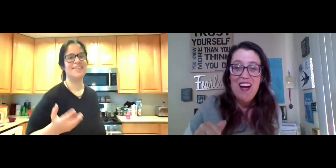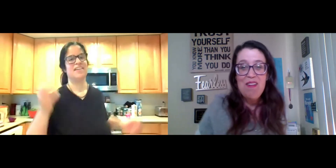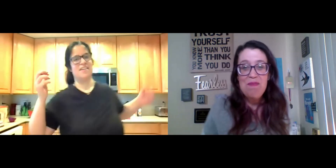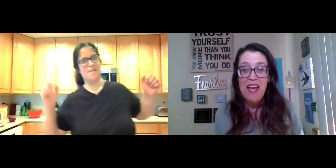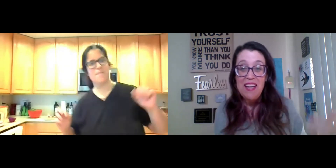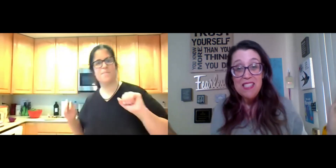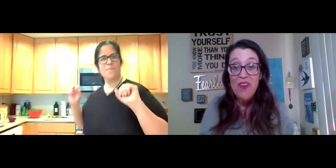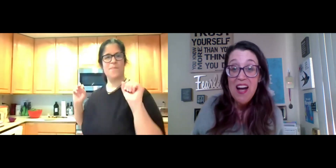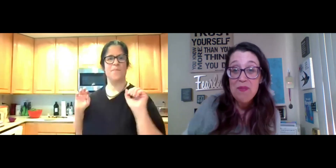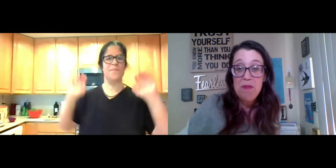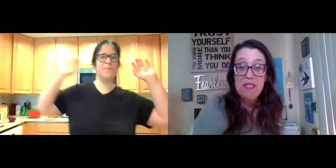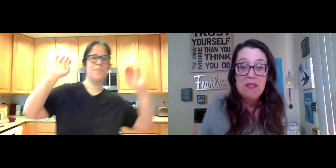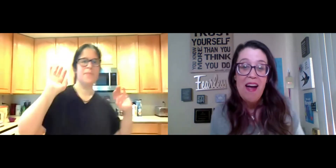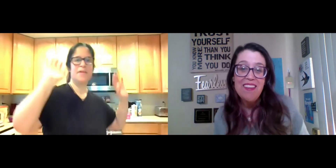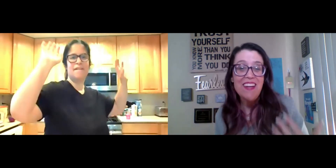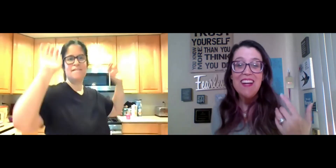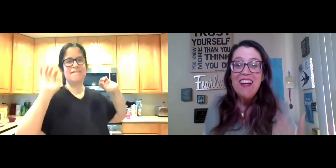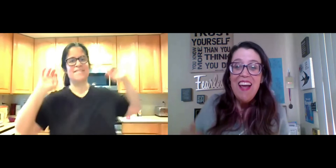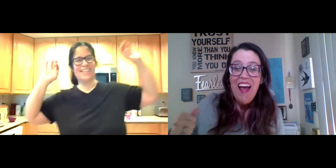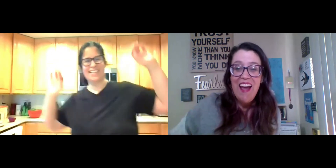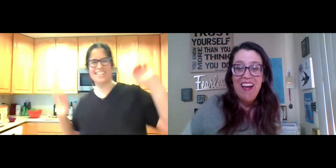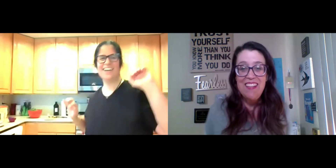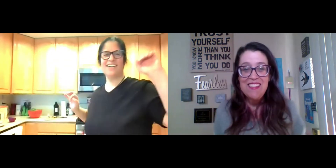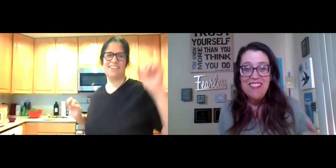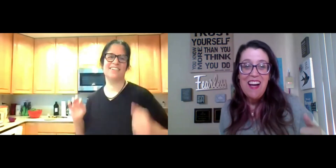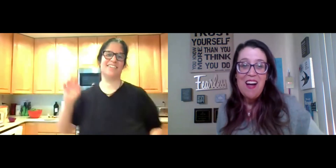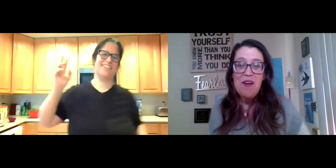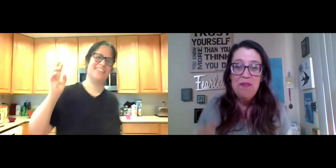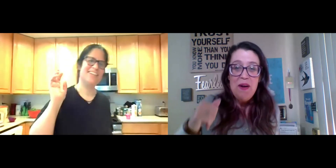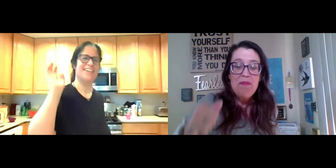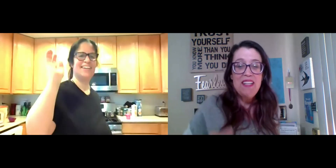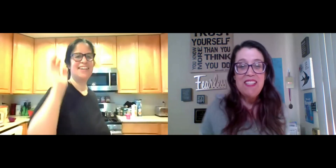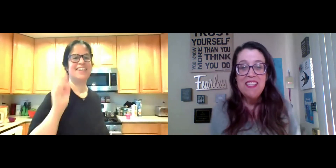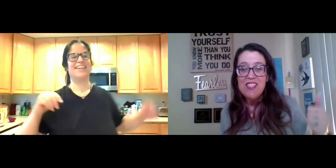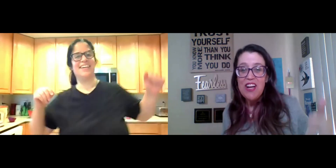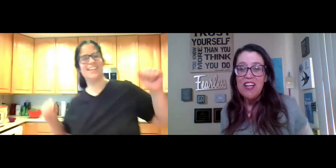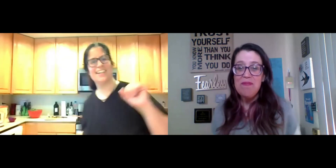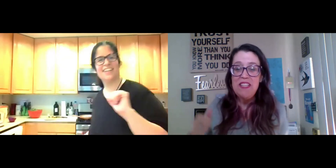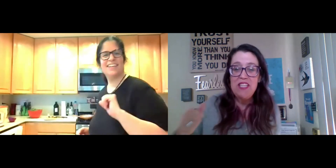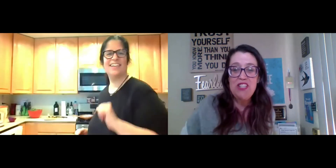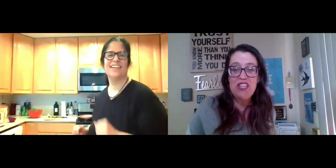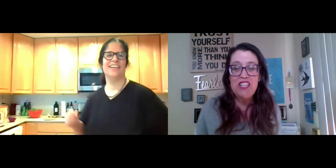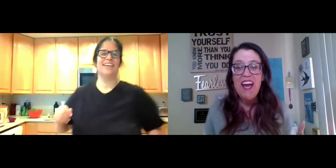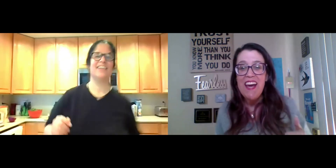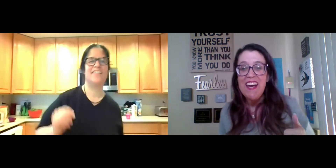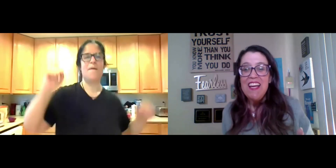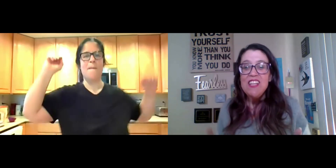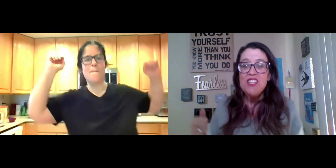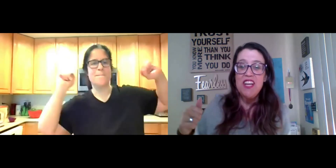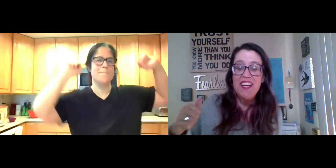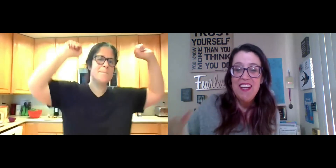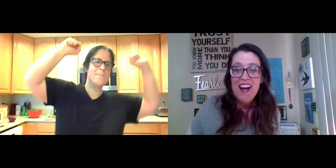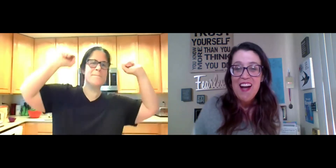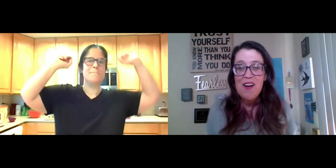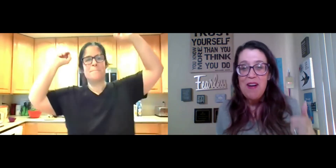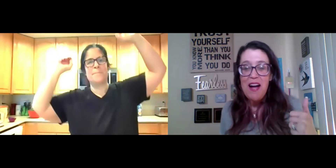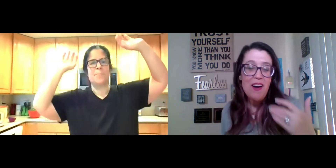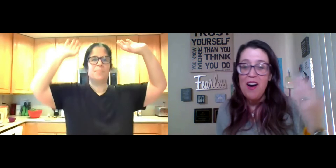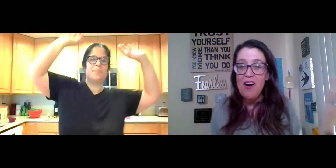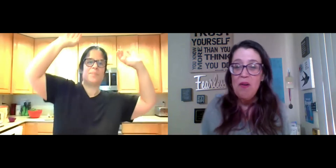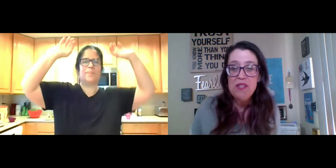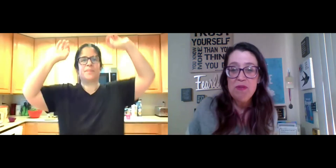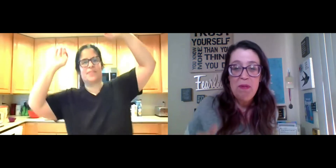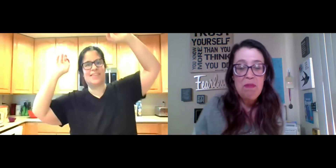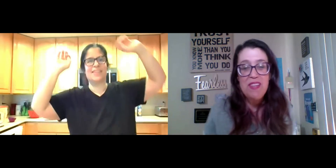And, um, and it's fun. We've been smiling. And, um, my sister, my sister, Shay, she, um,